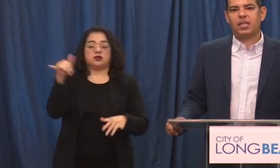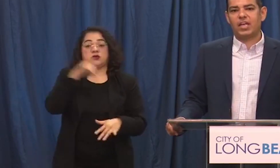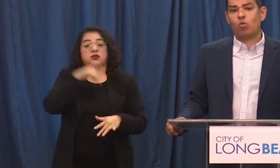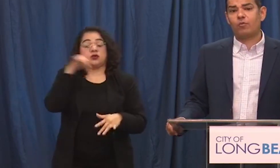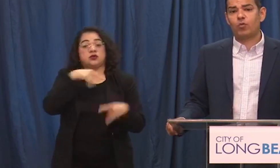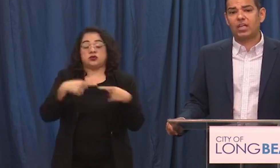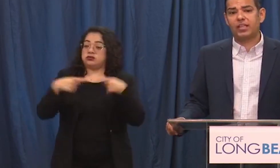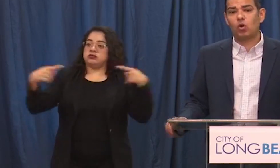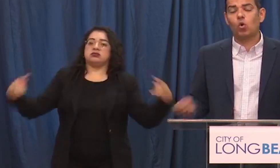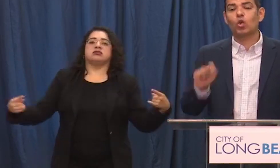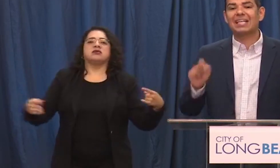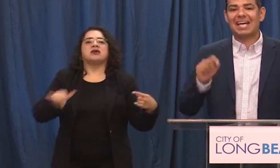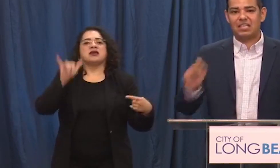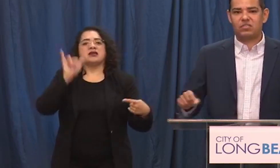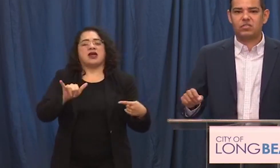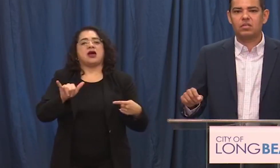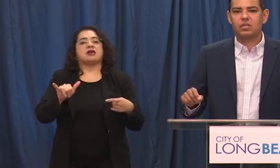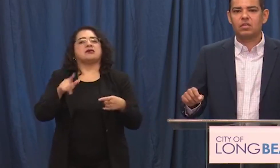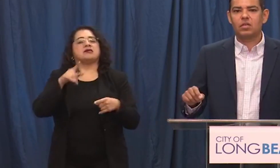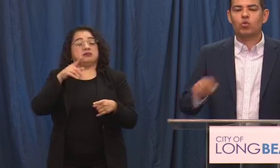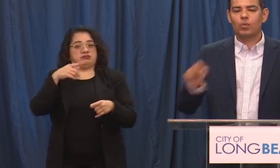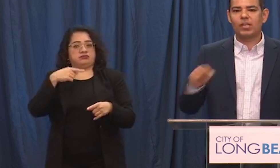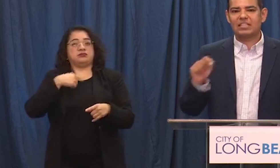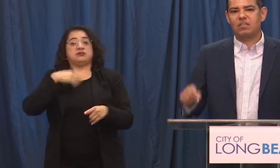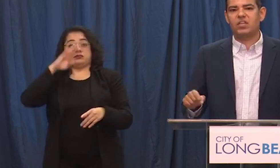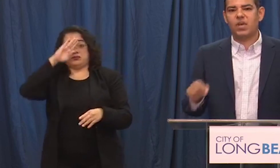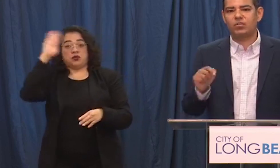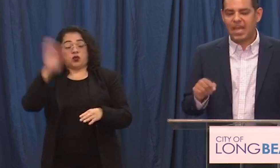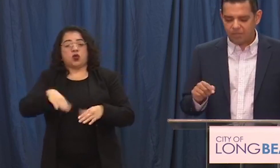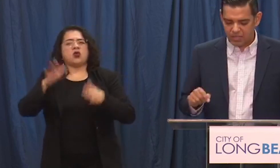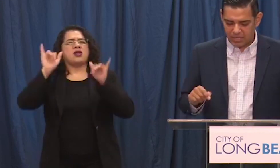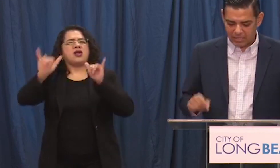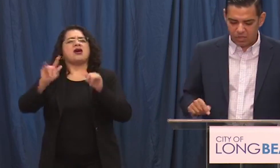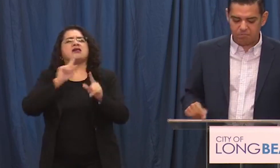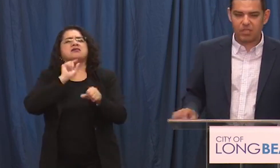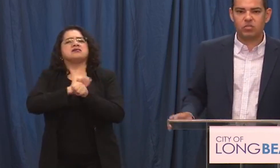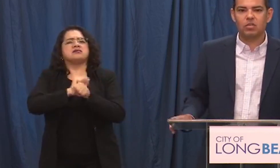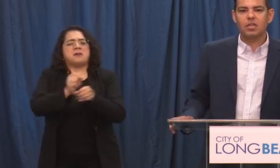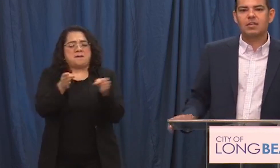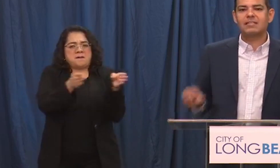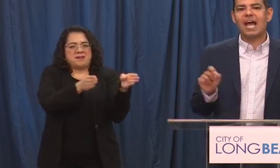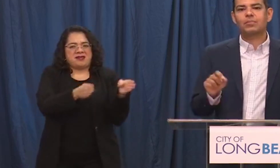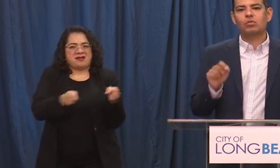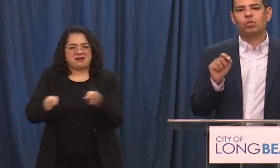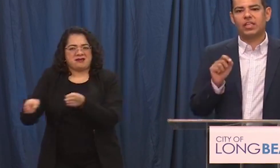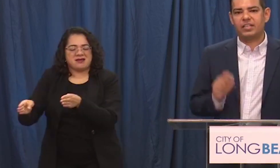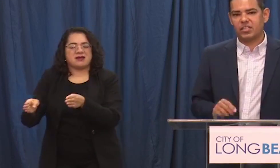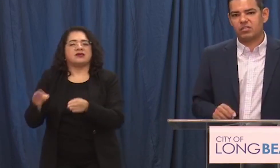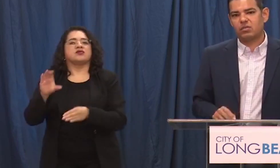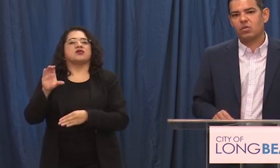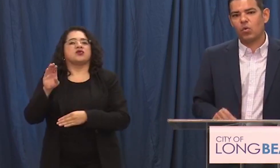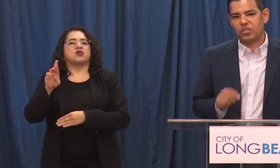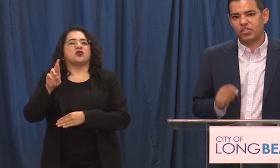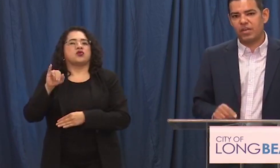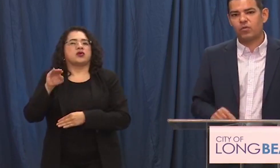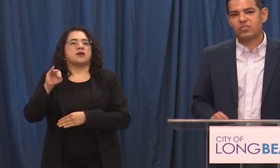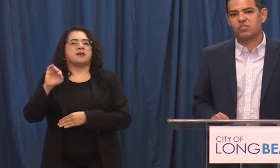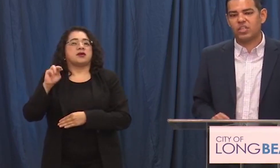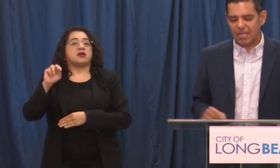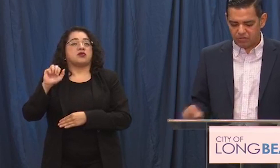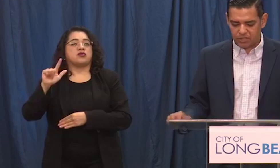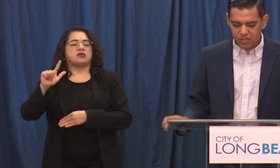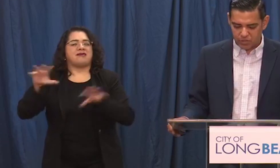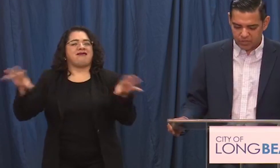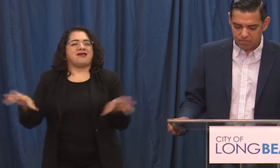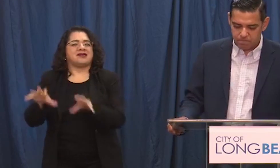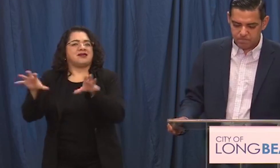the looting and quite frankly organized criminal activity that was happening in Long Beach is absolutely against what we stand for as